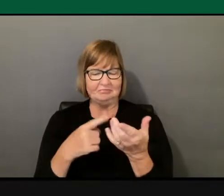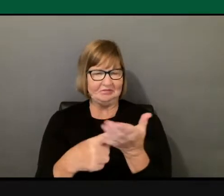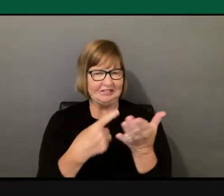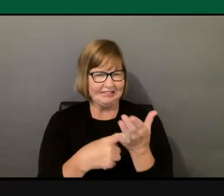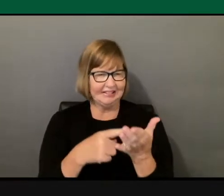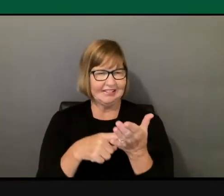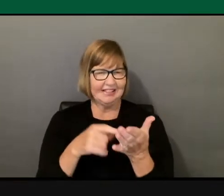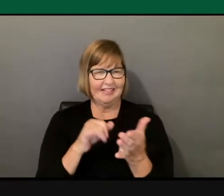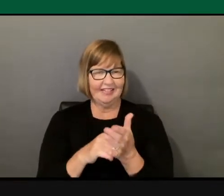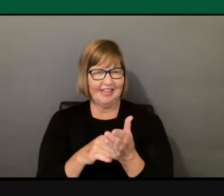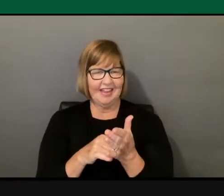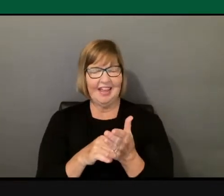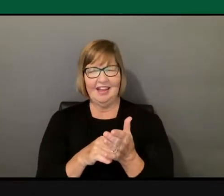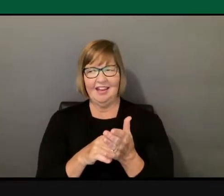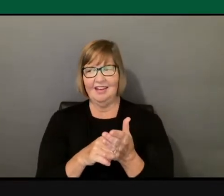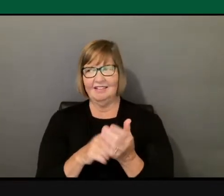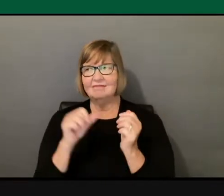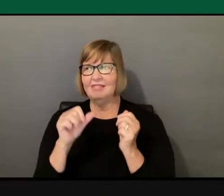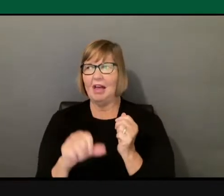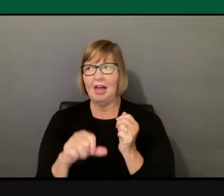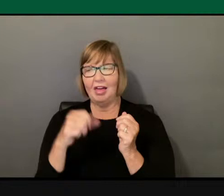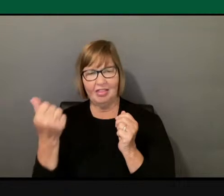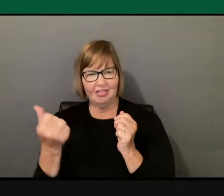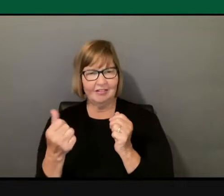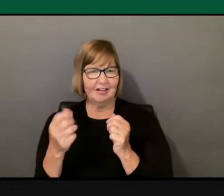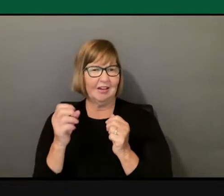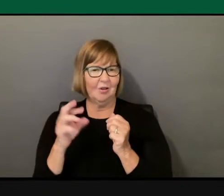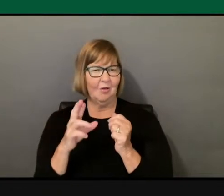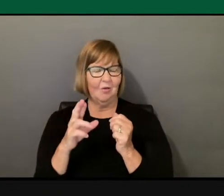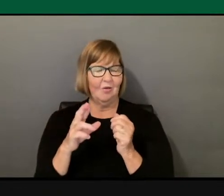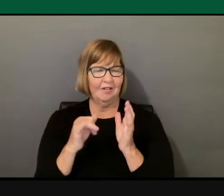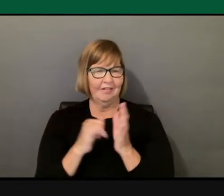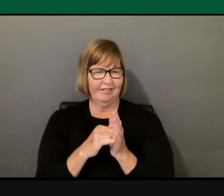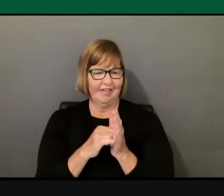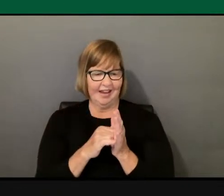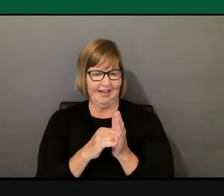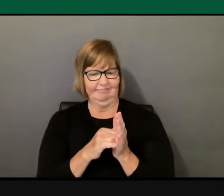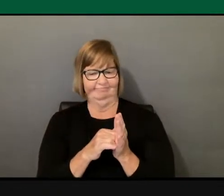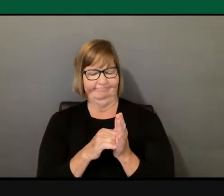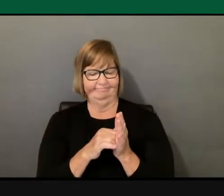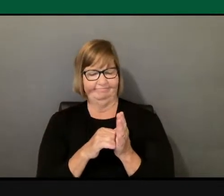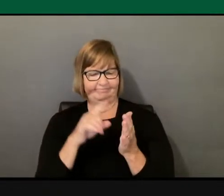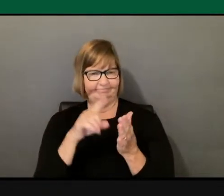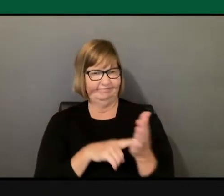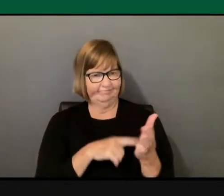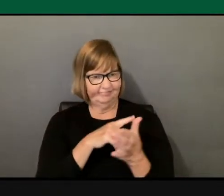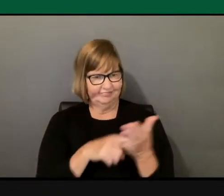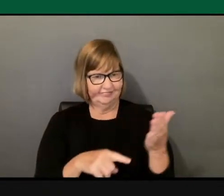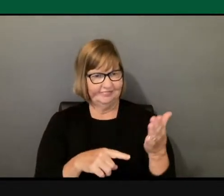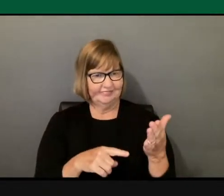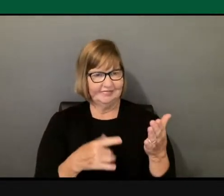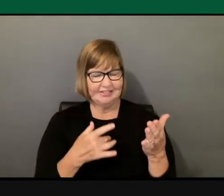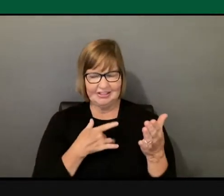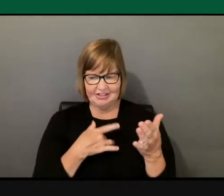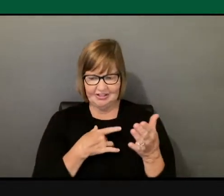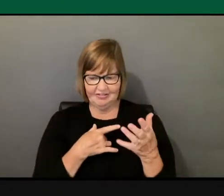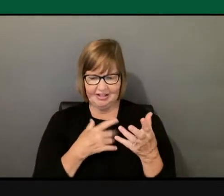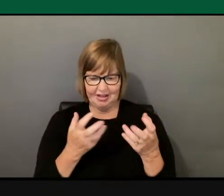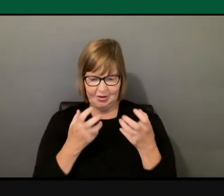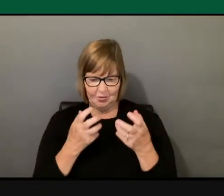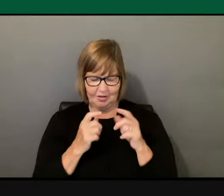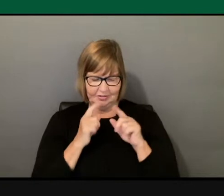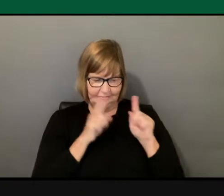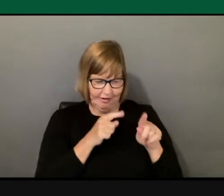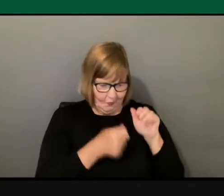othering, the anti-Semitism or the Islamophobia. There is a great tendency to want to retreat to your corner where it's safe.